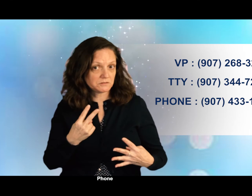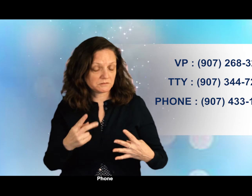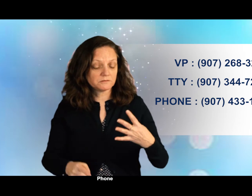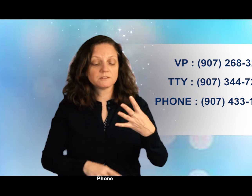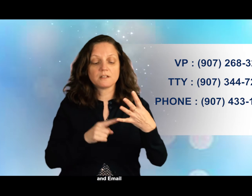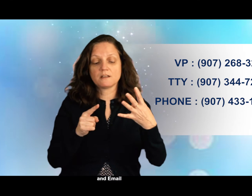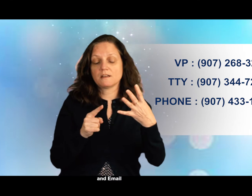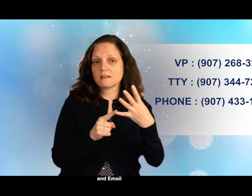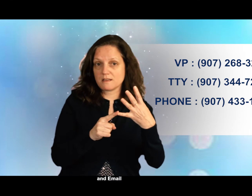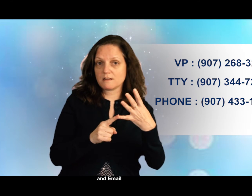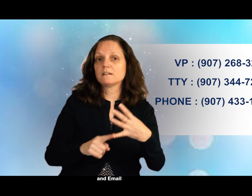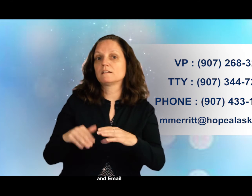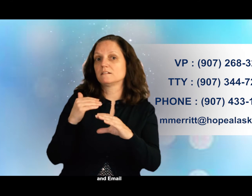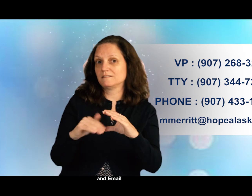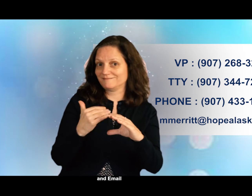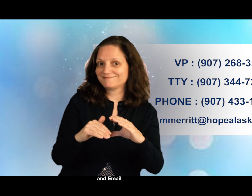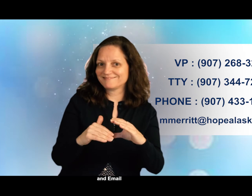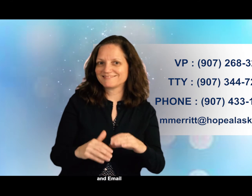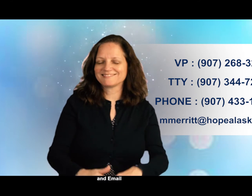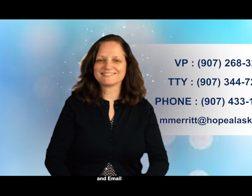and email. soon. Thank you.